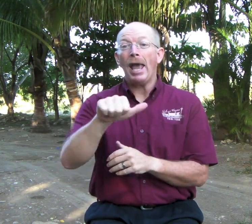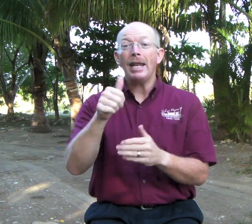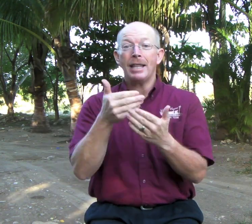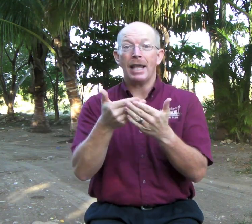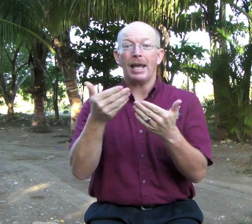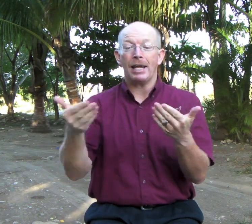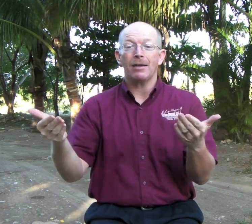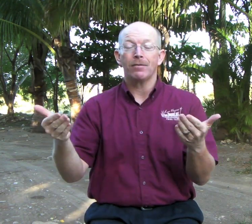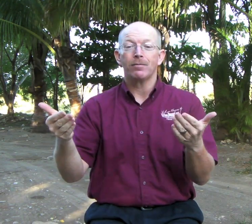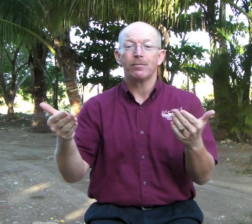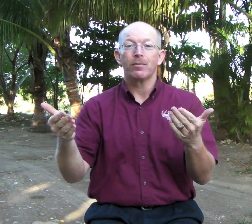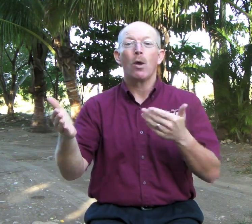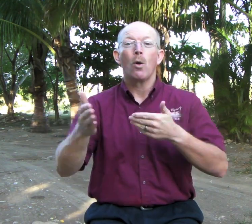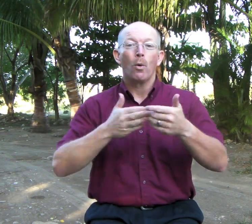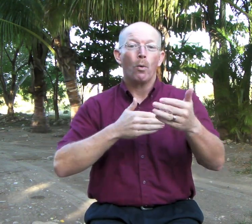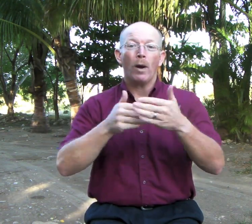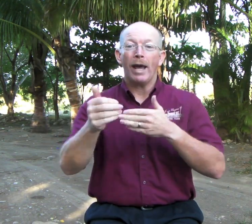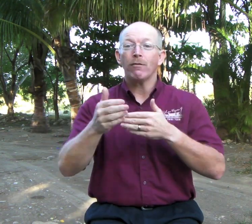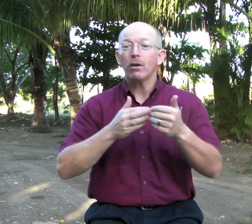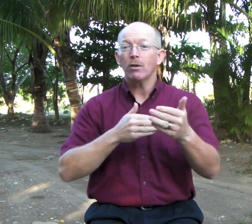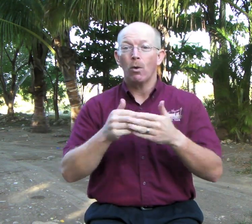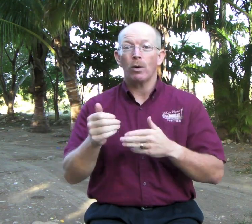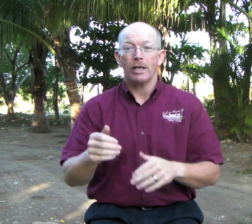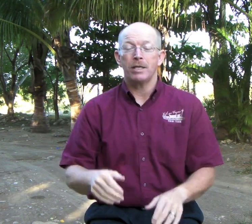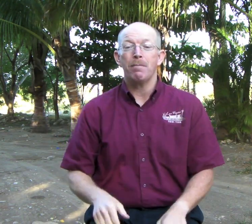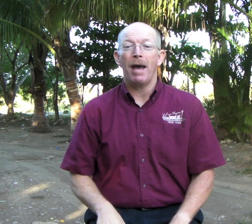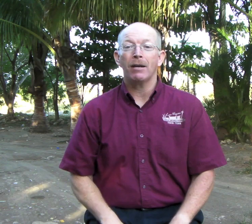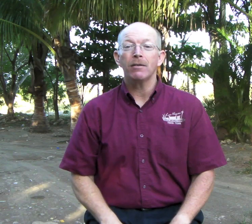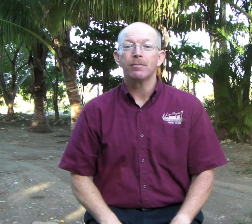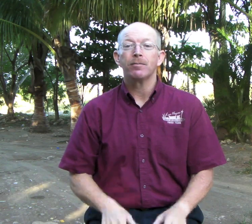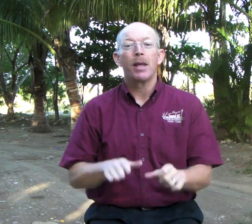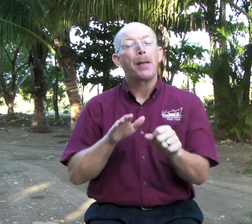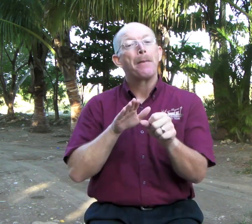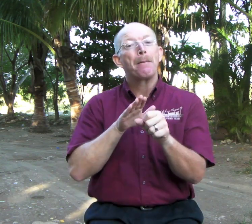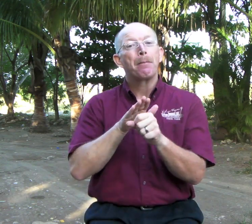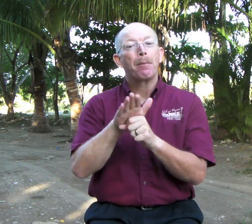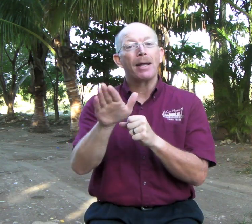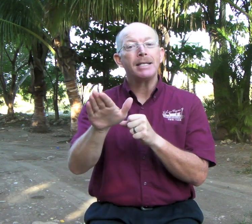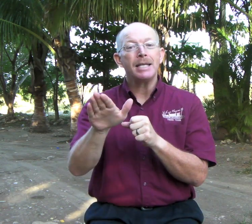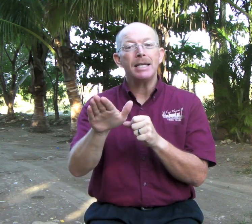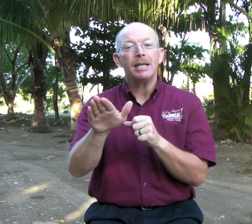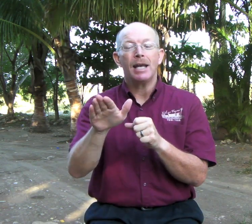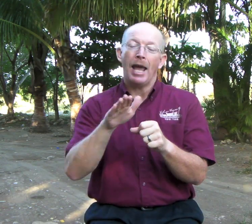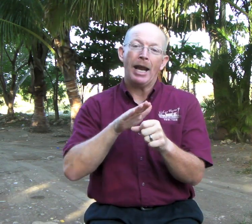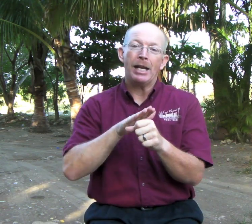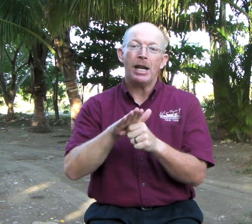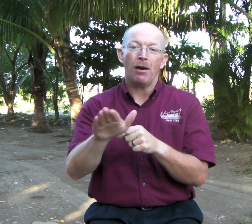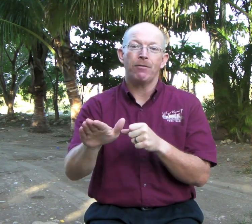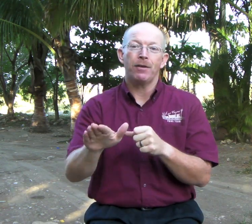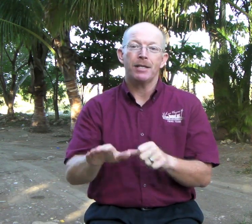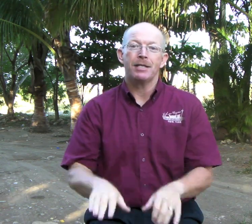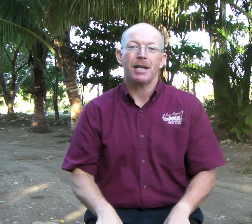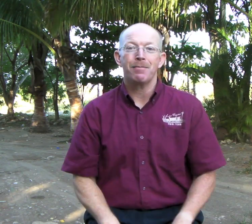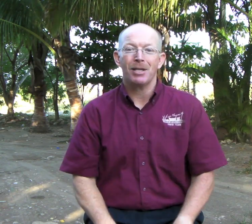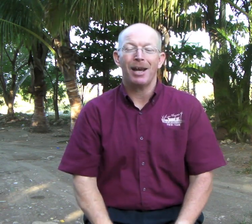Everything. Anything. Whatever. Or doesn't matter. Plenty and enough. Same sign.